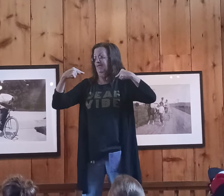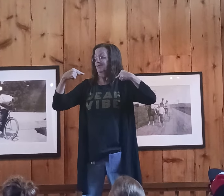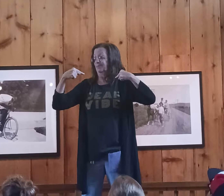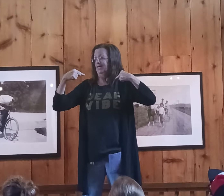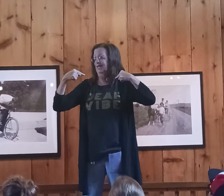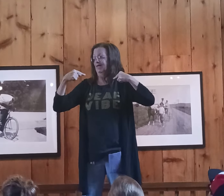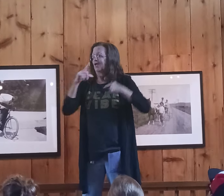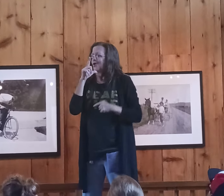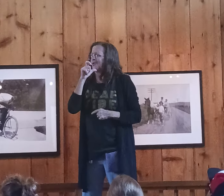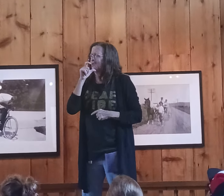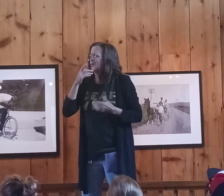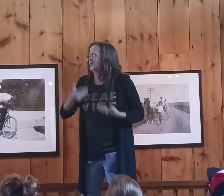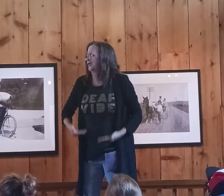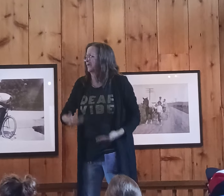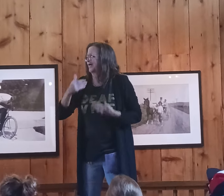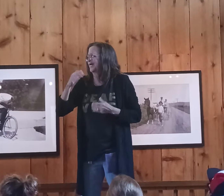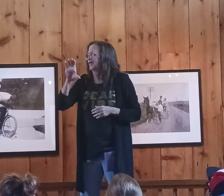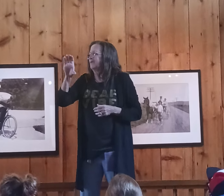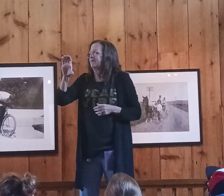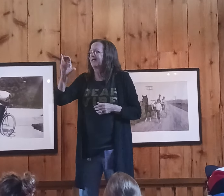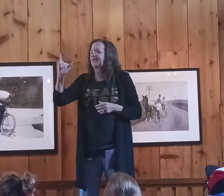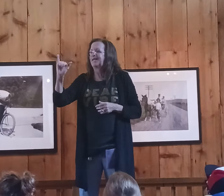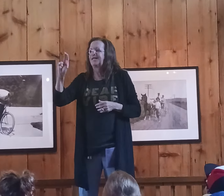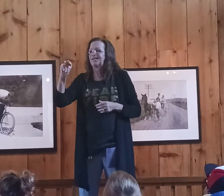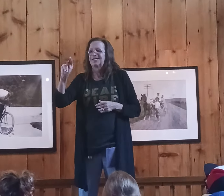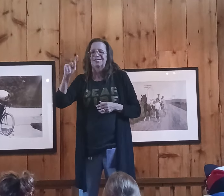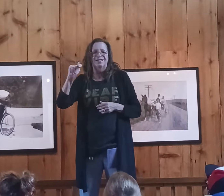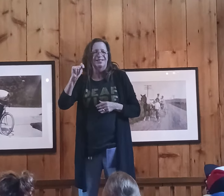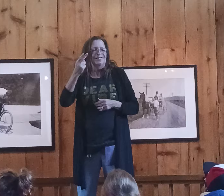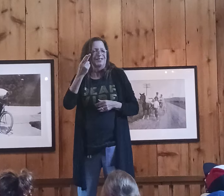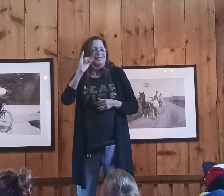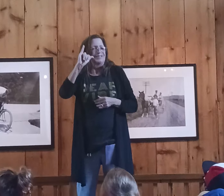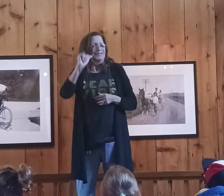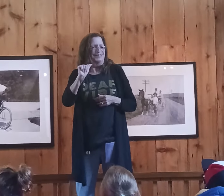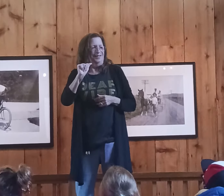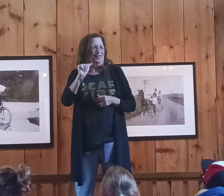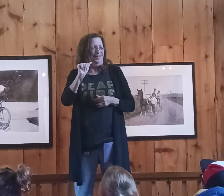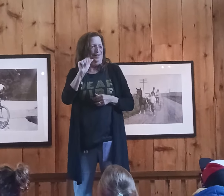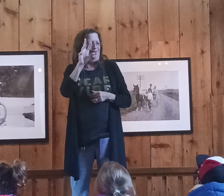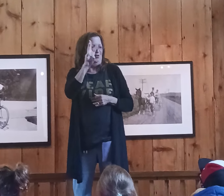please come to me, okay? My name is Cynthia.